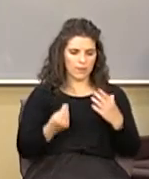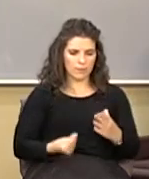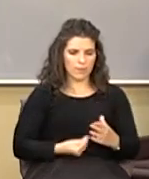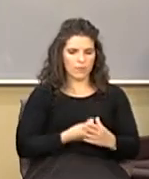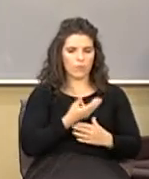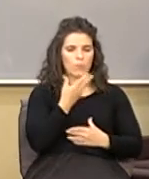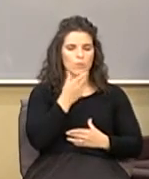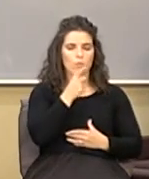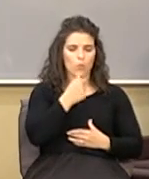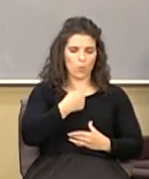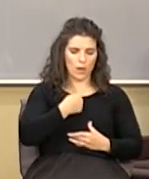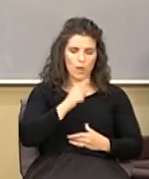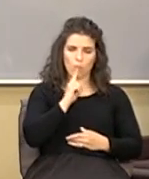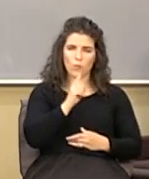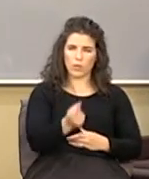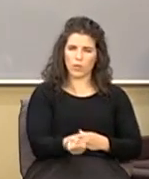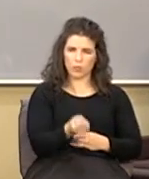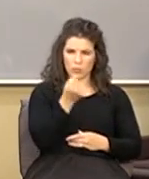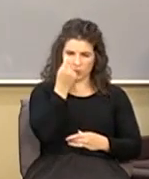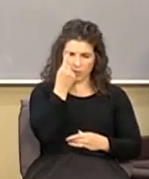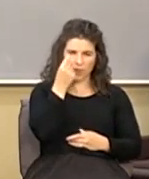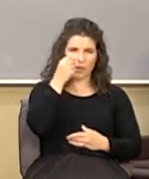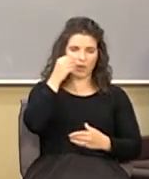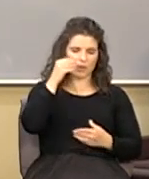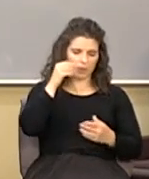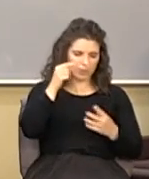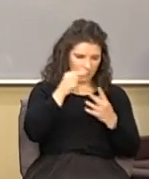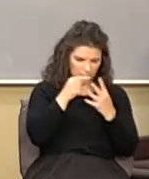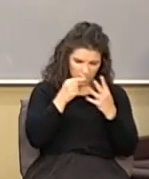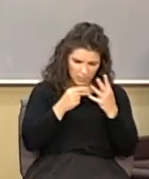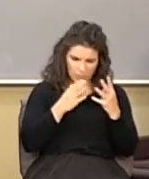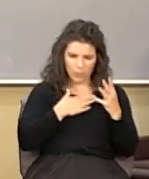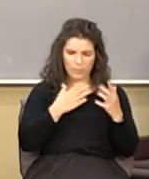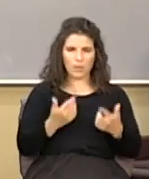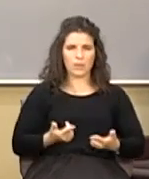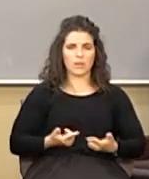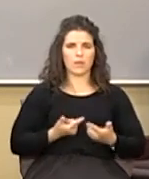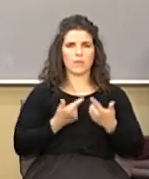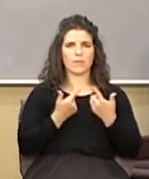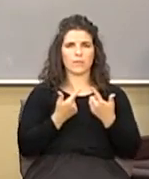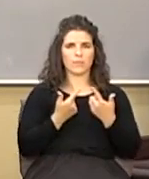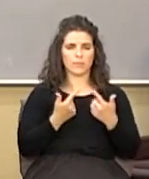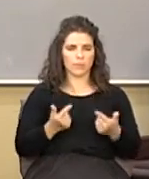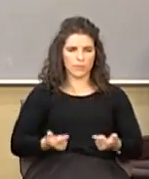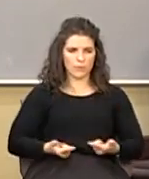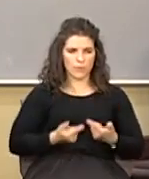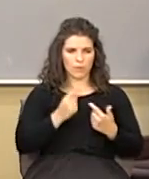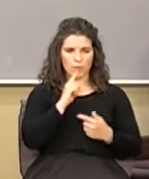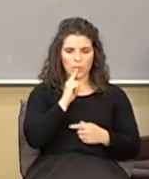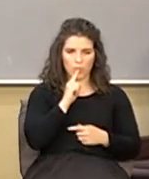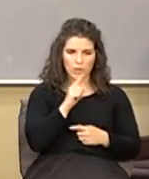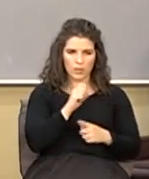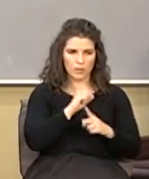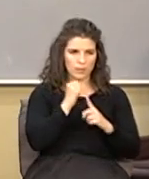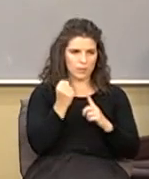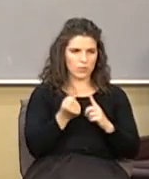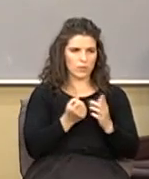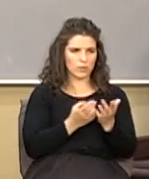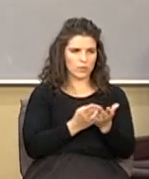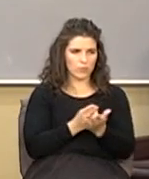understanding of who you really are in Jesus Christ in the small details of your life live in the reality of the truth